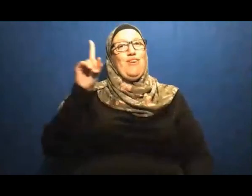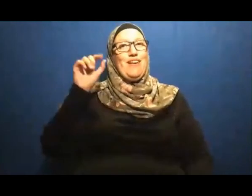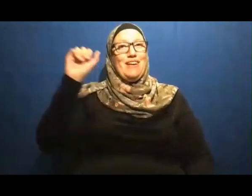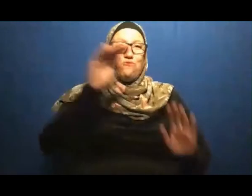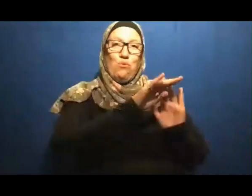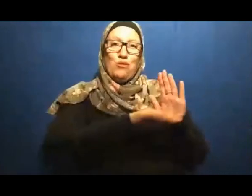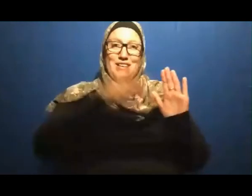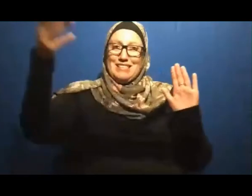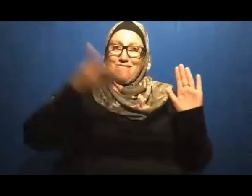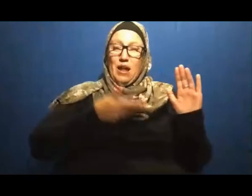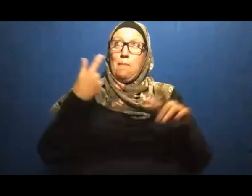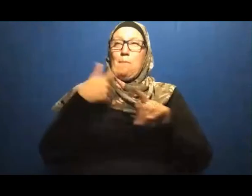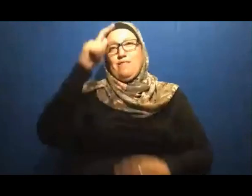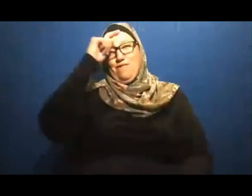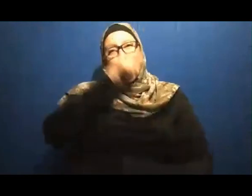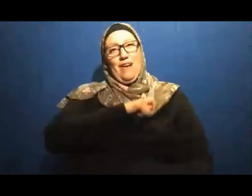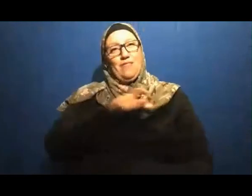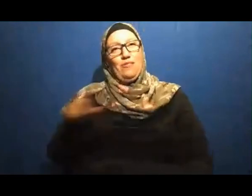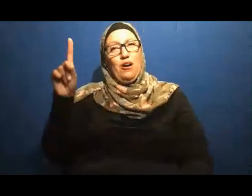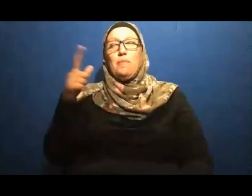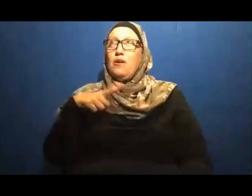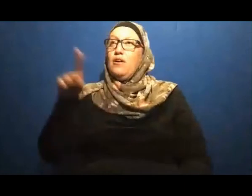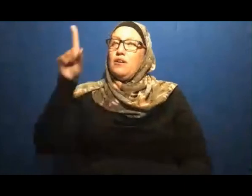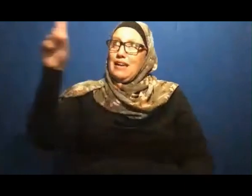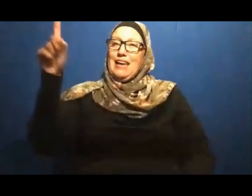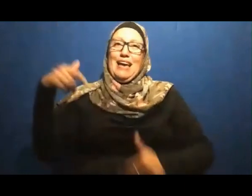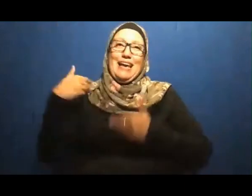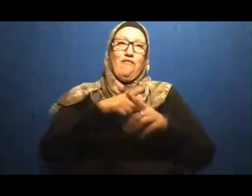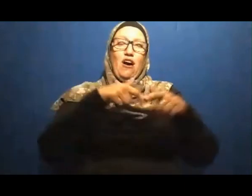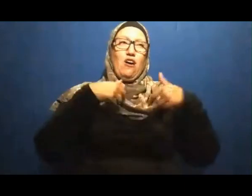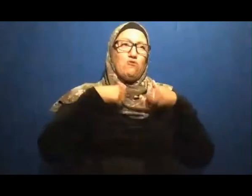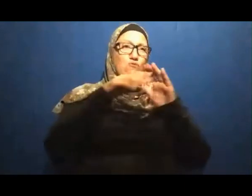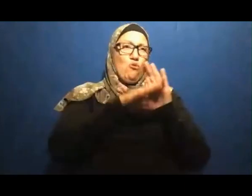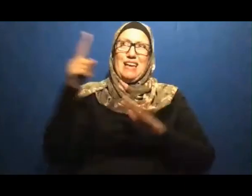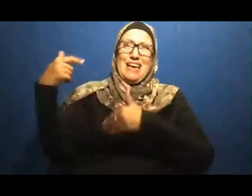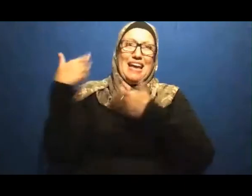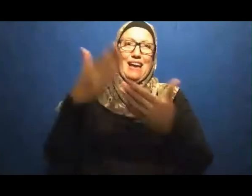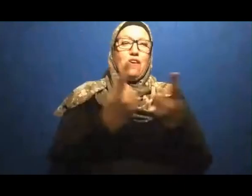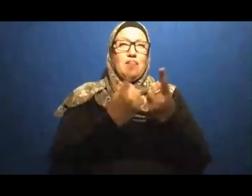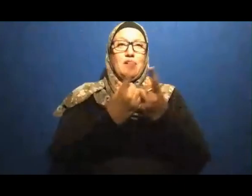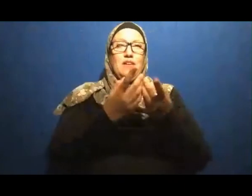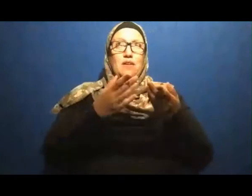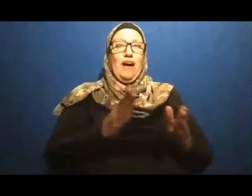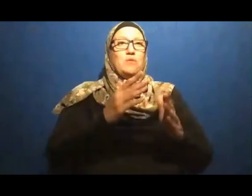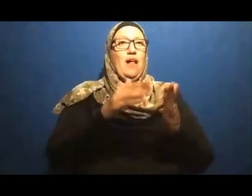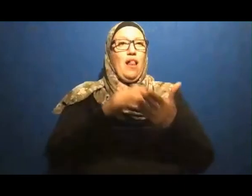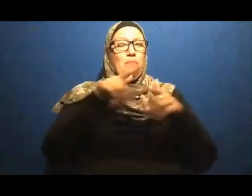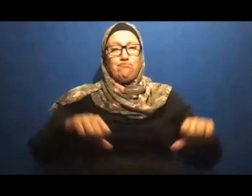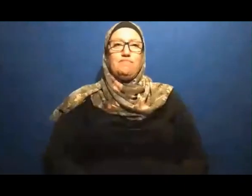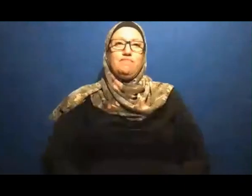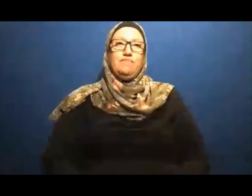Meaning God Which Allah Trust In God And Faith In God We We Only Couple Of Days Before